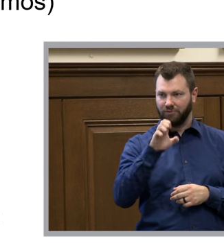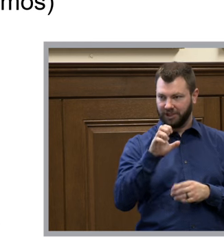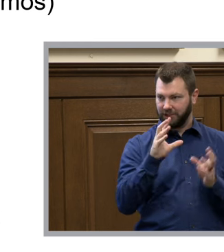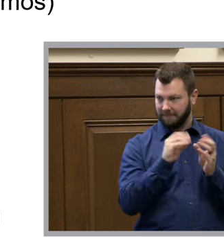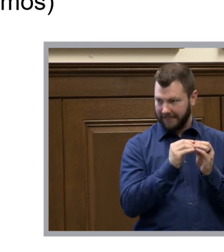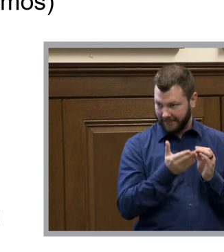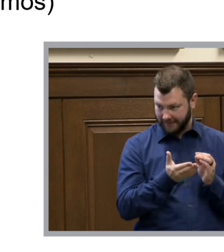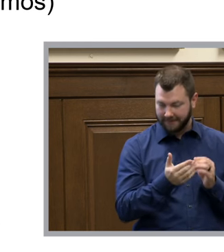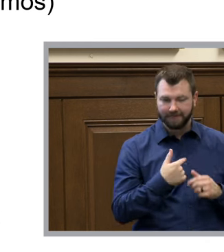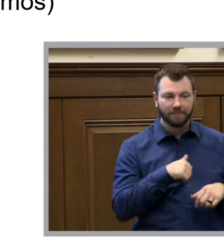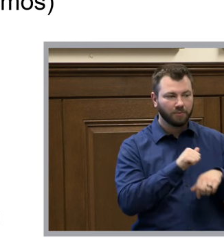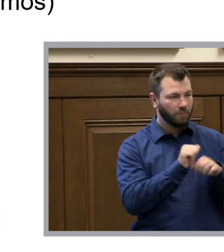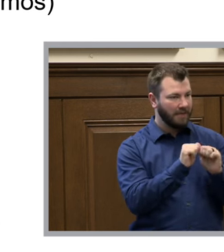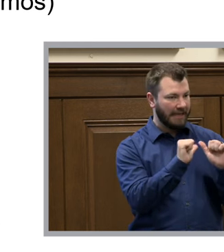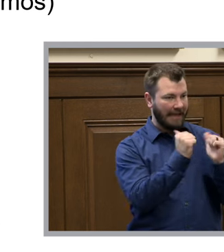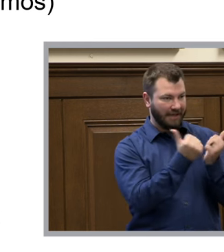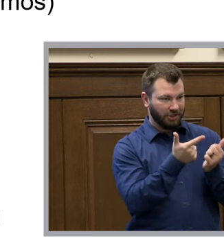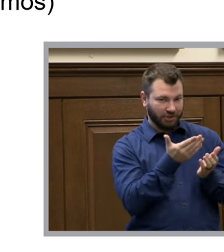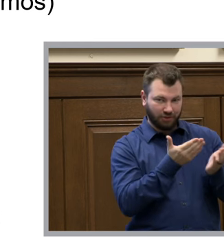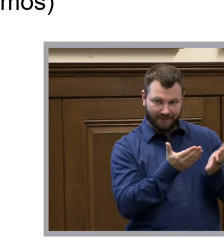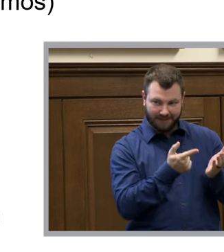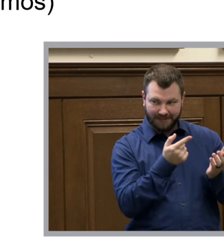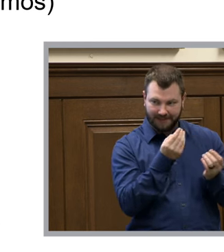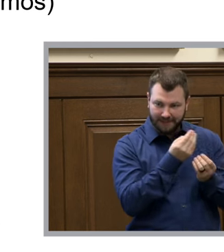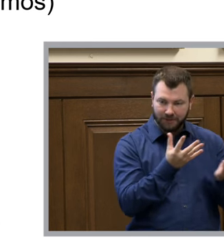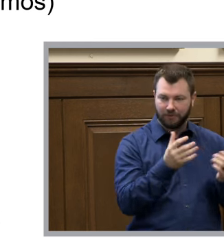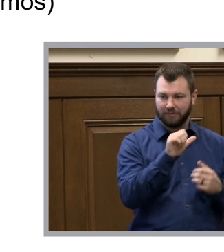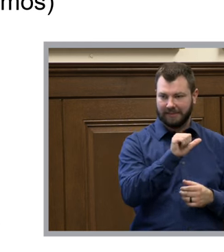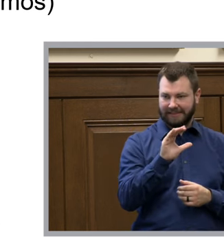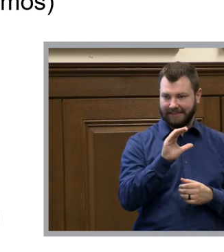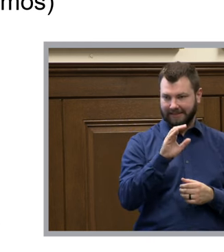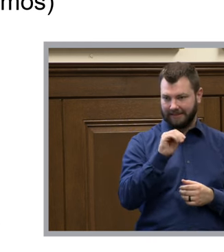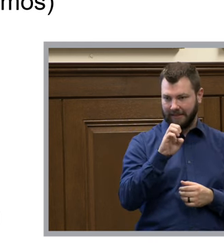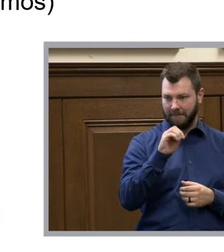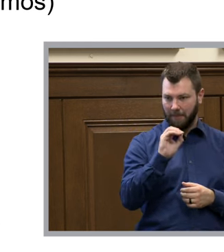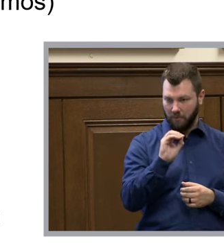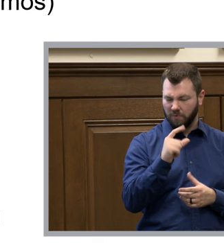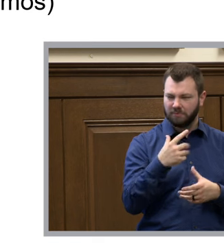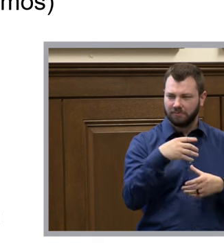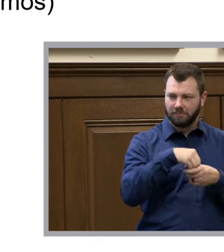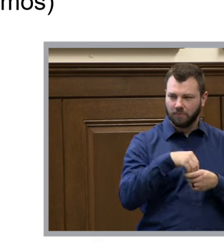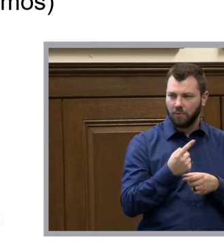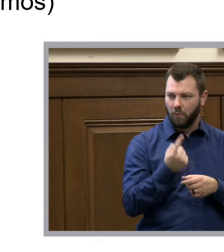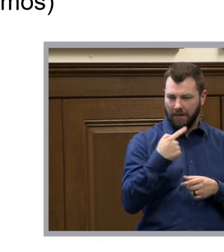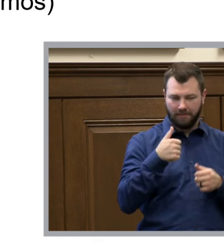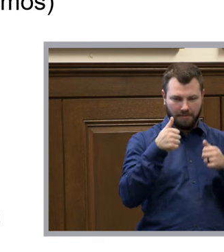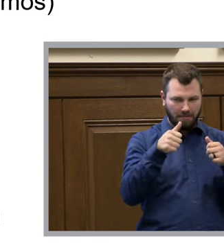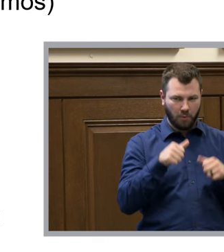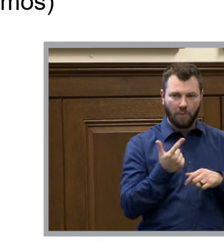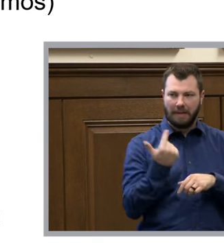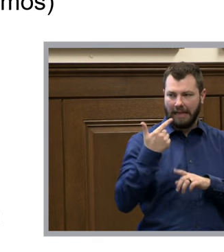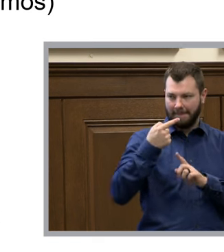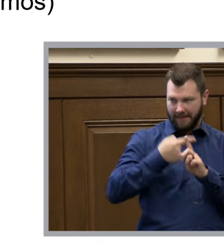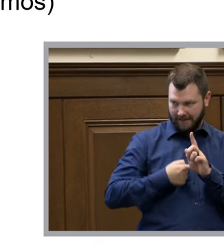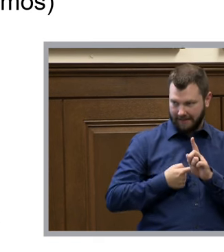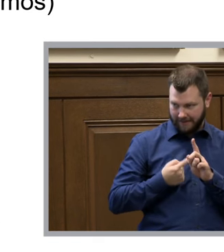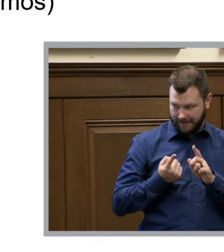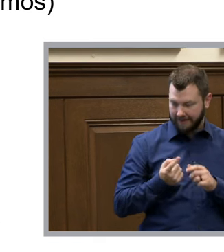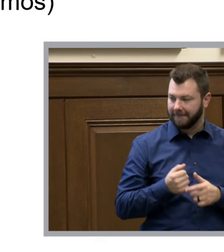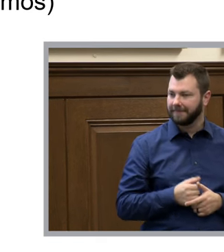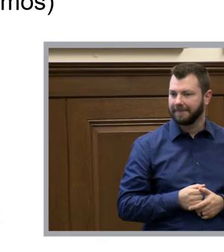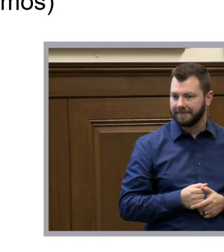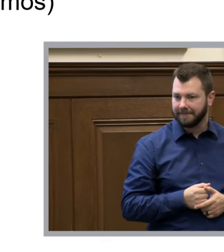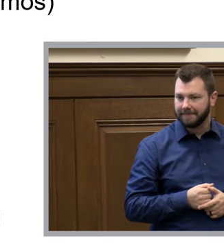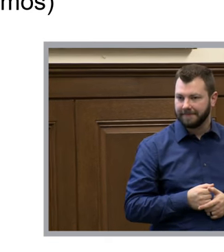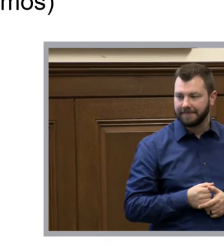with agency services to issue ac memos including one we posted last month and